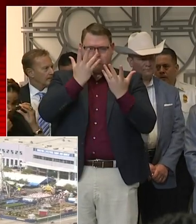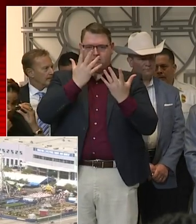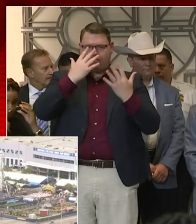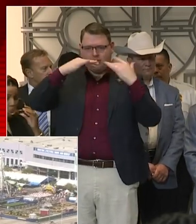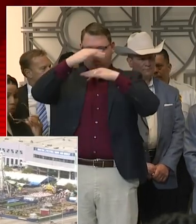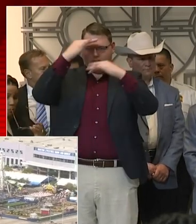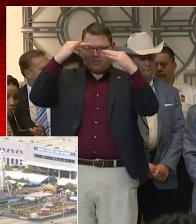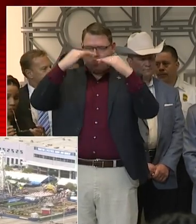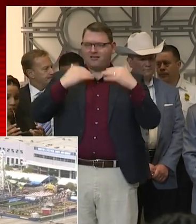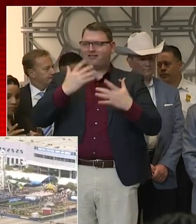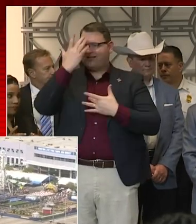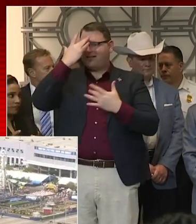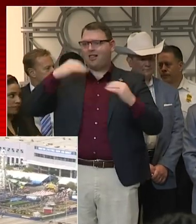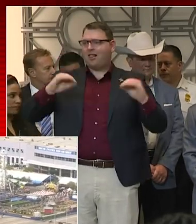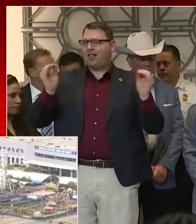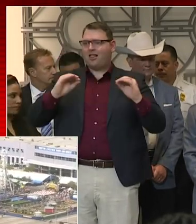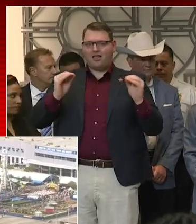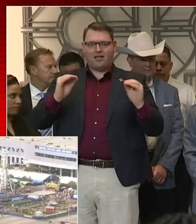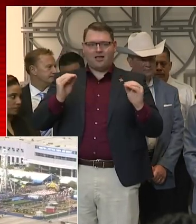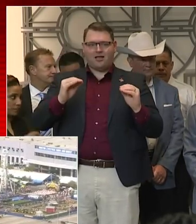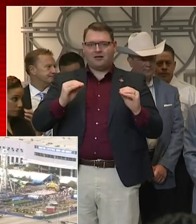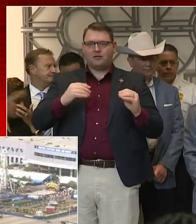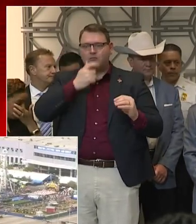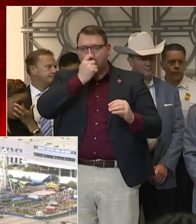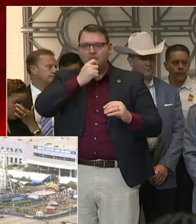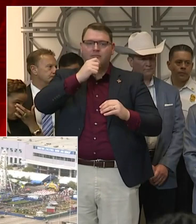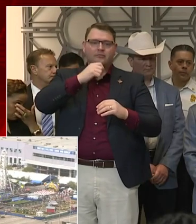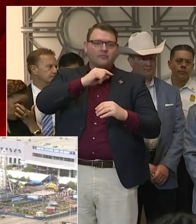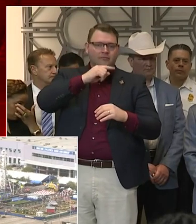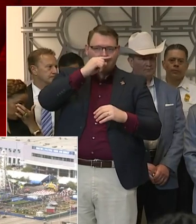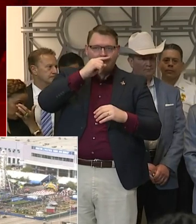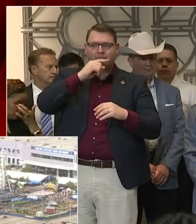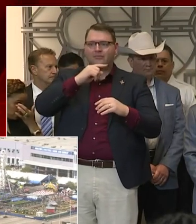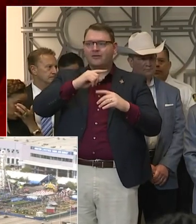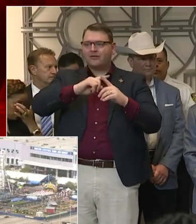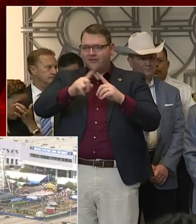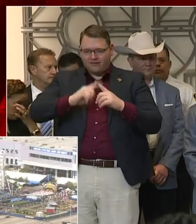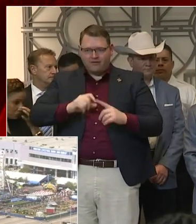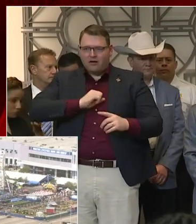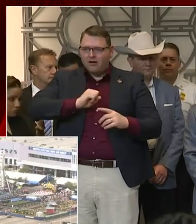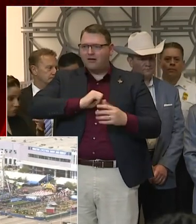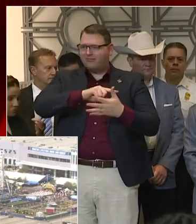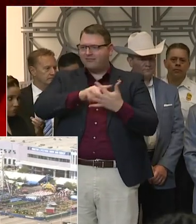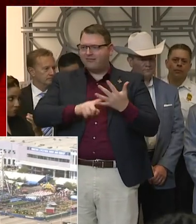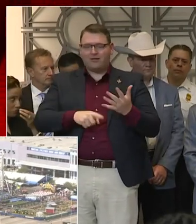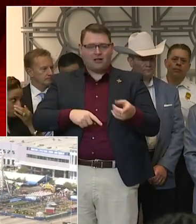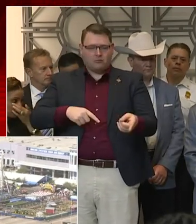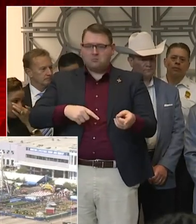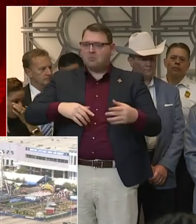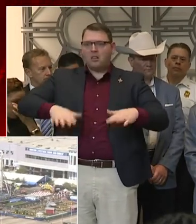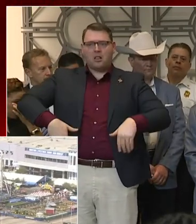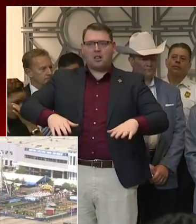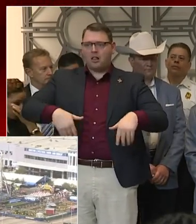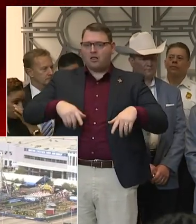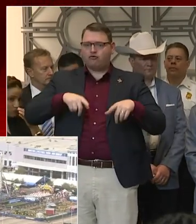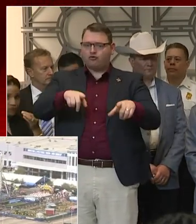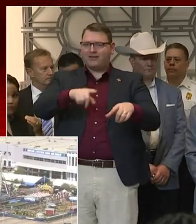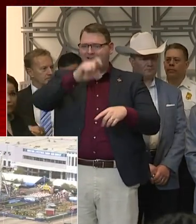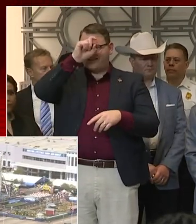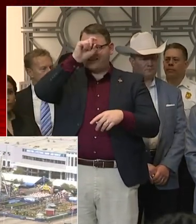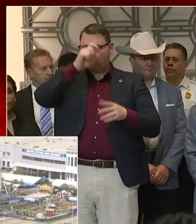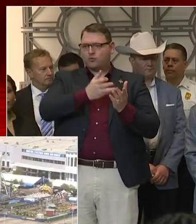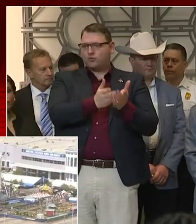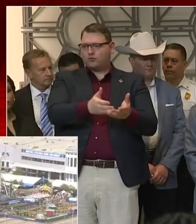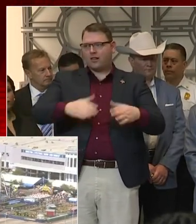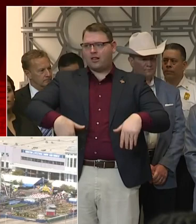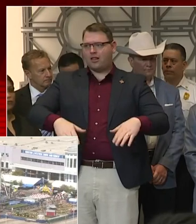We're, of course, checking on all of the known contacts that those folks have had. And so far, we've not received any positives. I'll